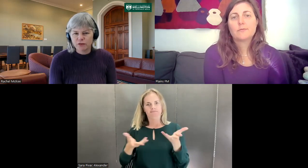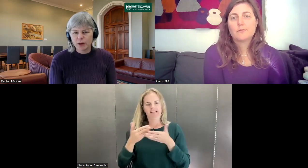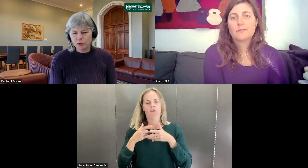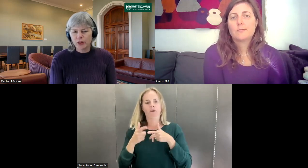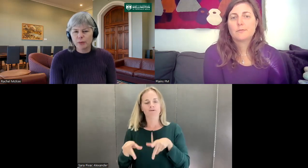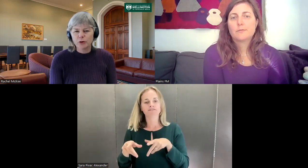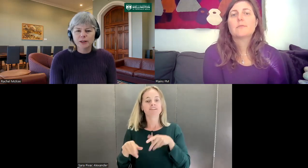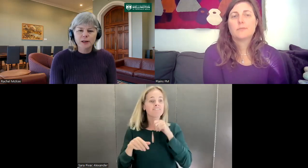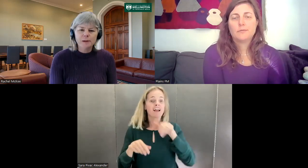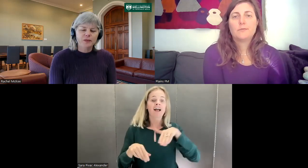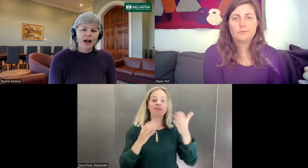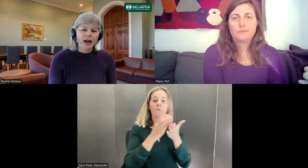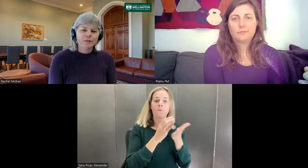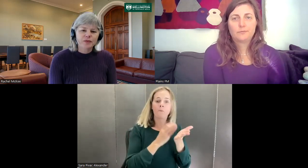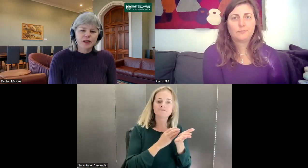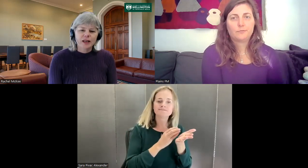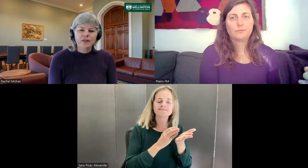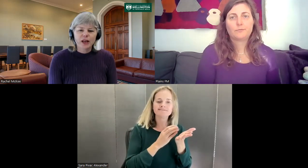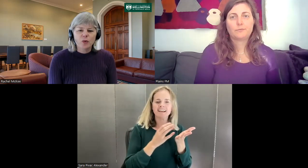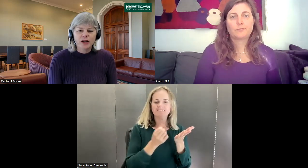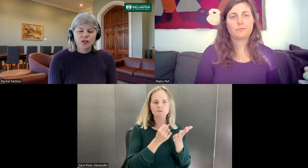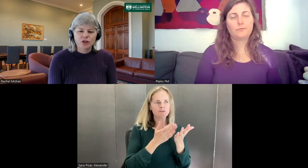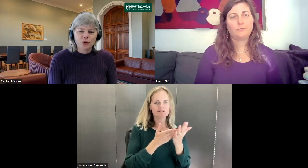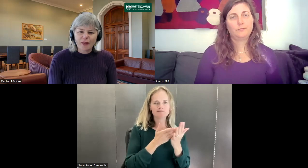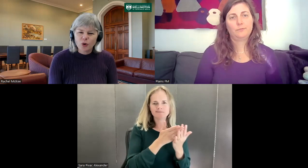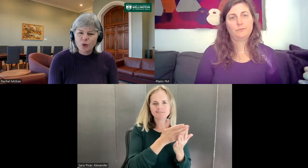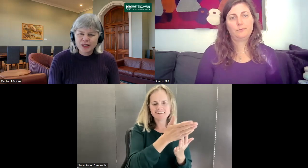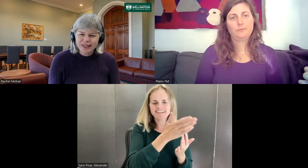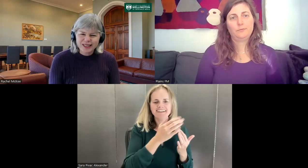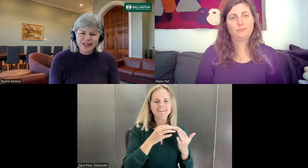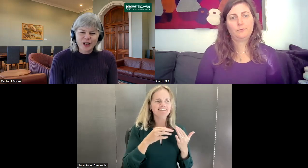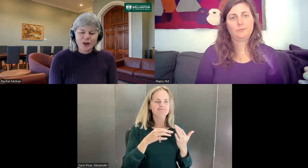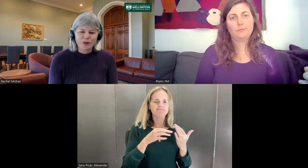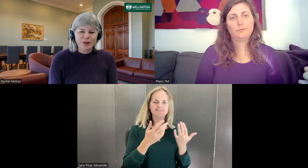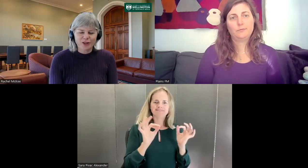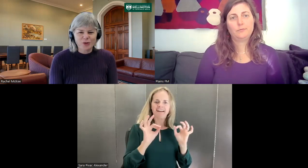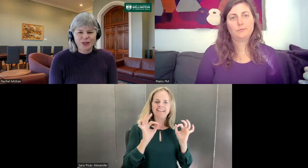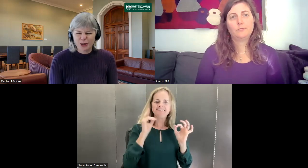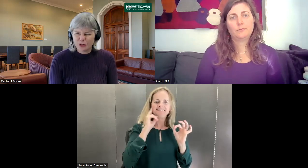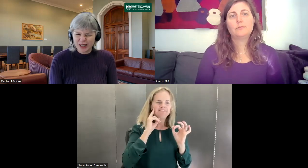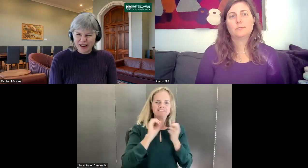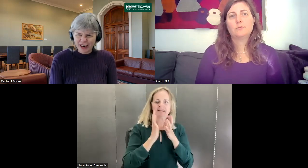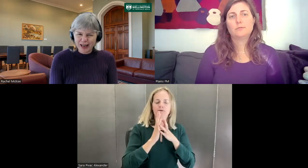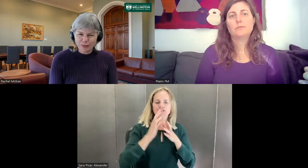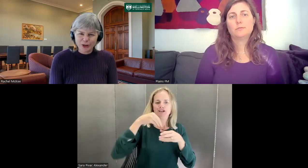people for that purpose. If they went to other courses, they would be a lot more difficult to navigate because